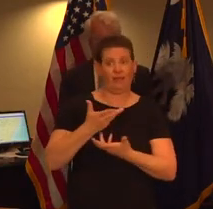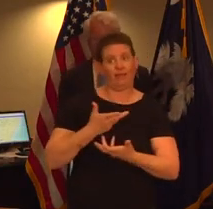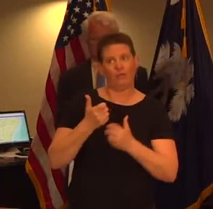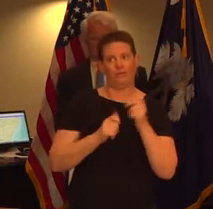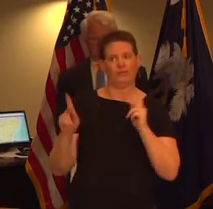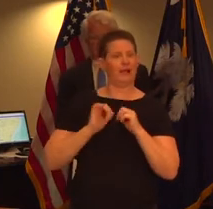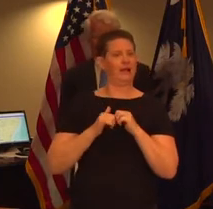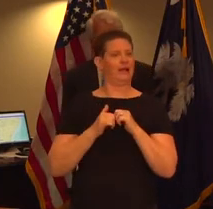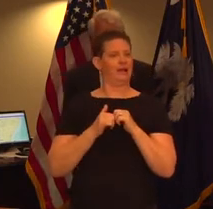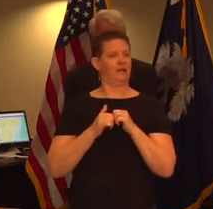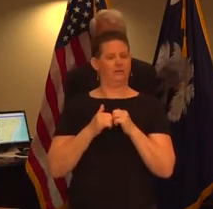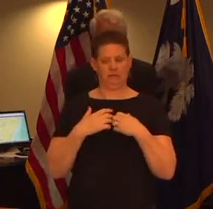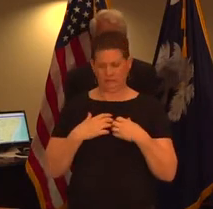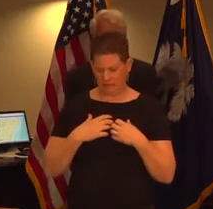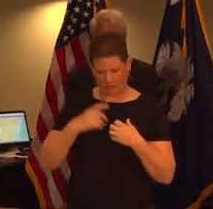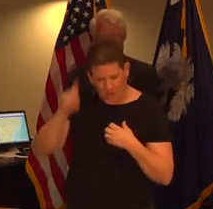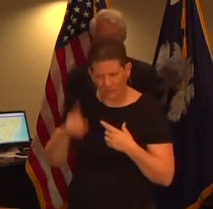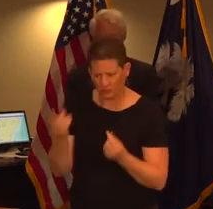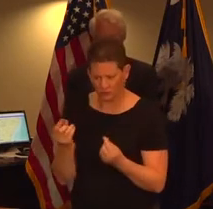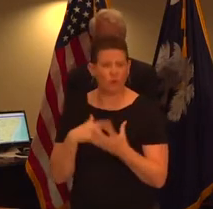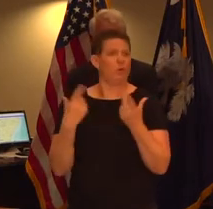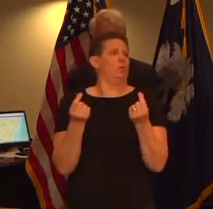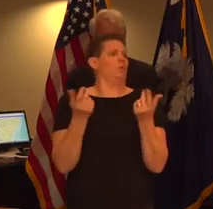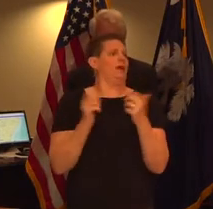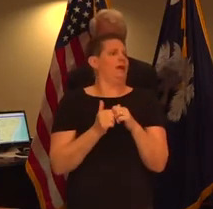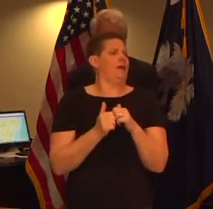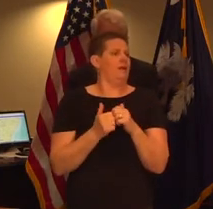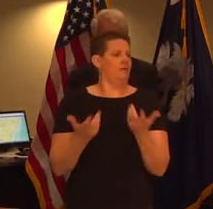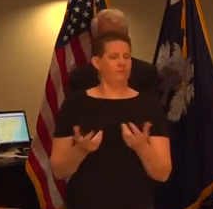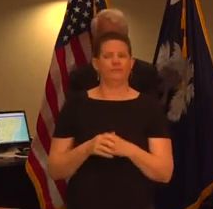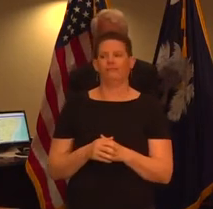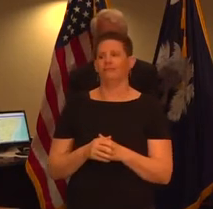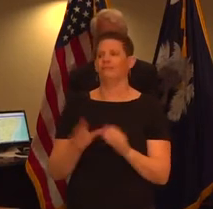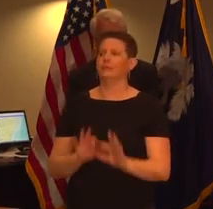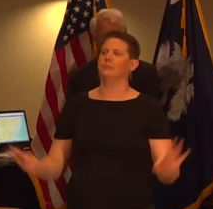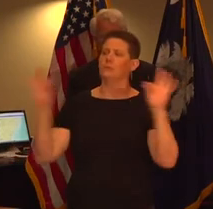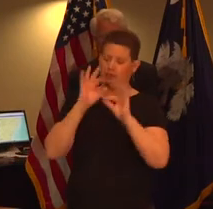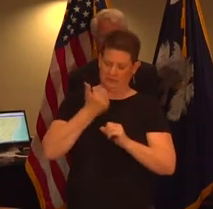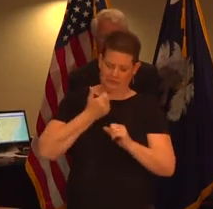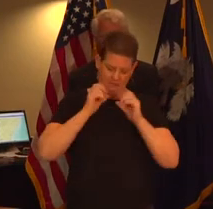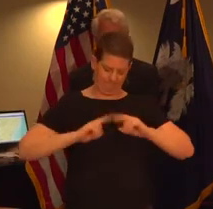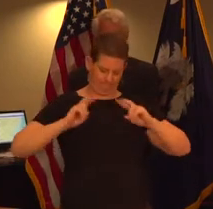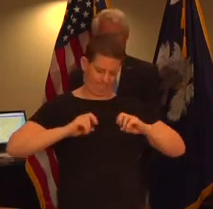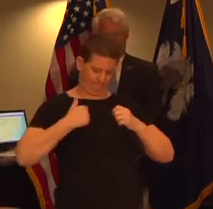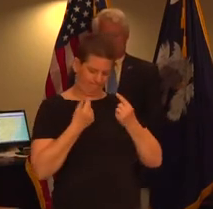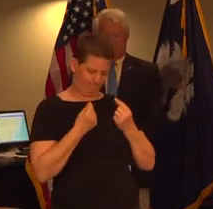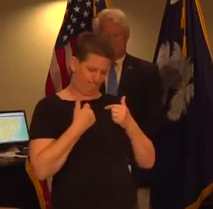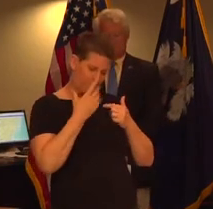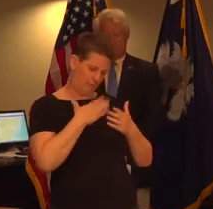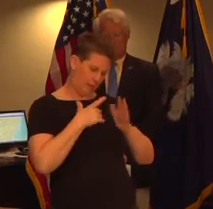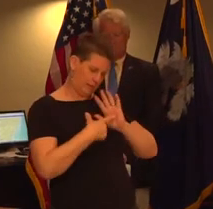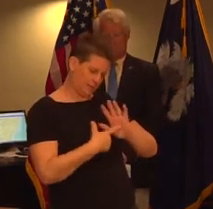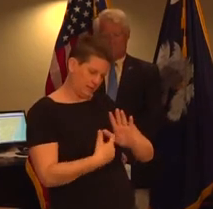to do necessary activities everyone should continue to monitor for symptoms and still practice social distancing